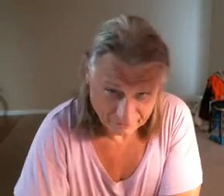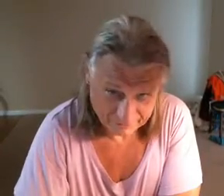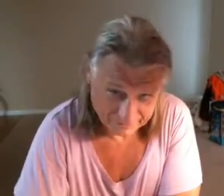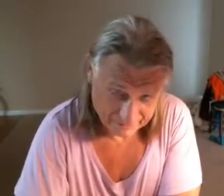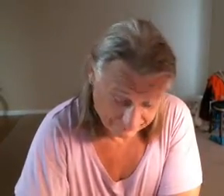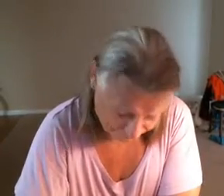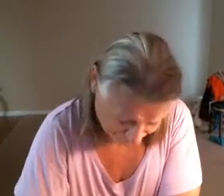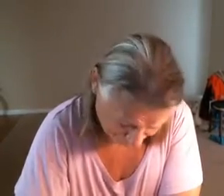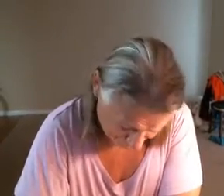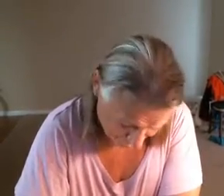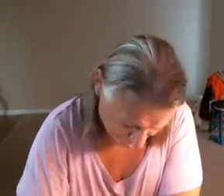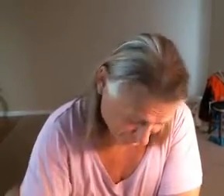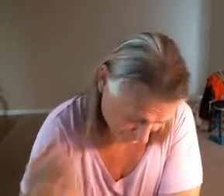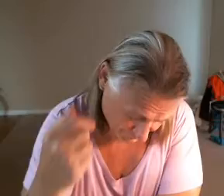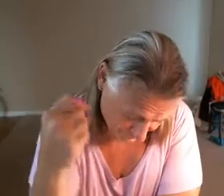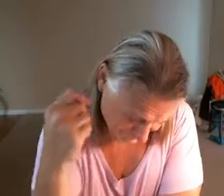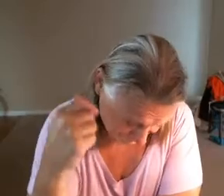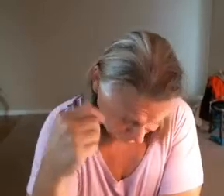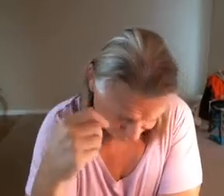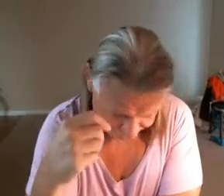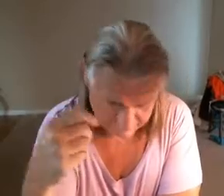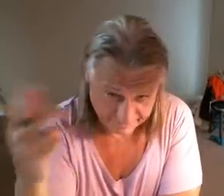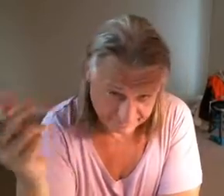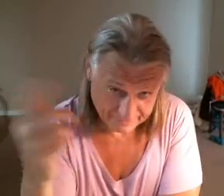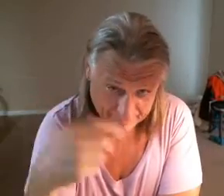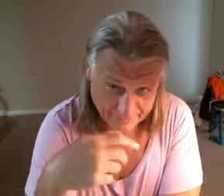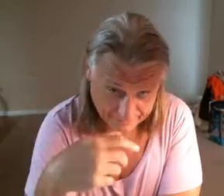sat down took a rest when I came back